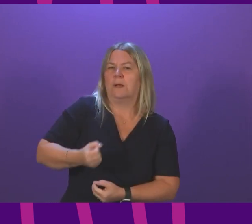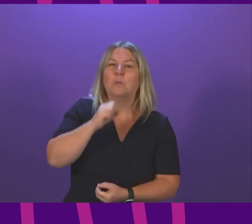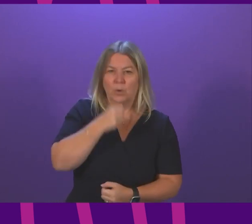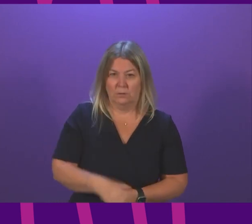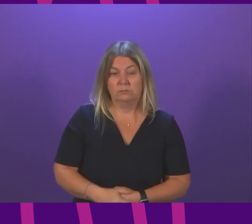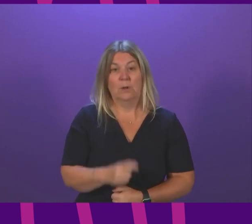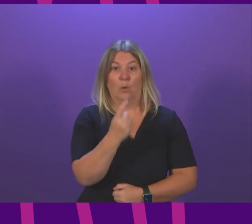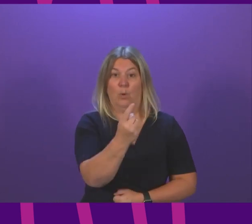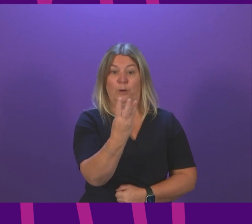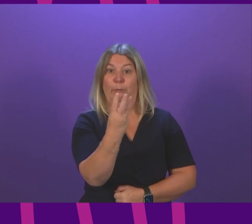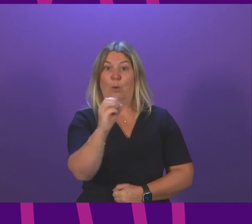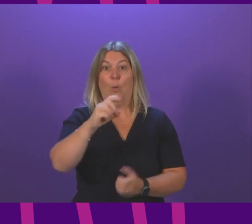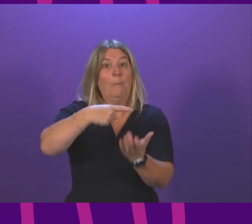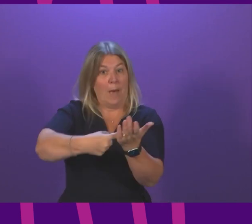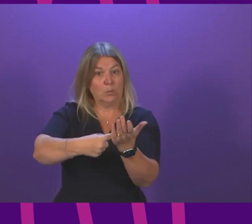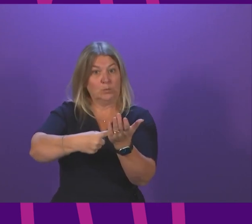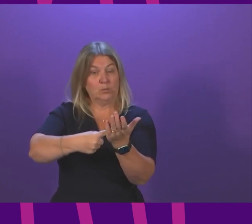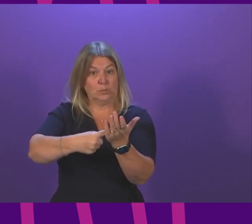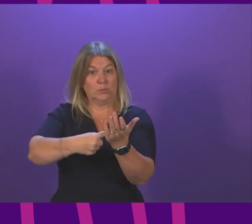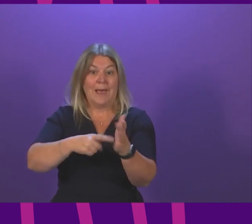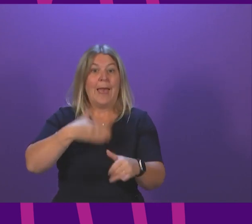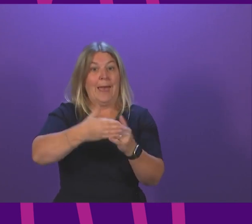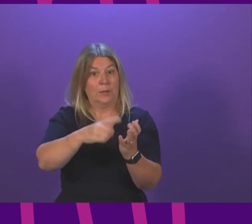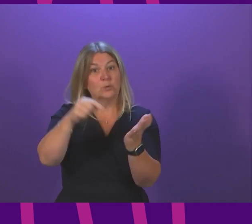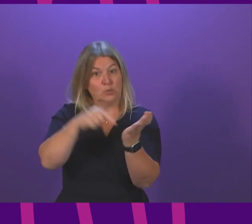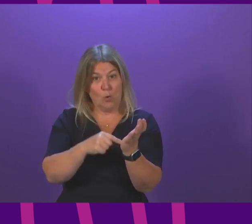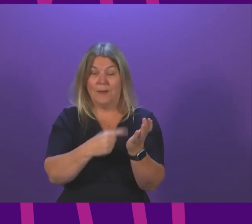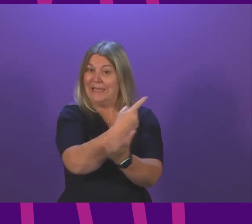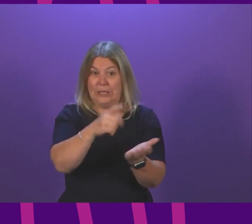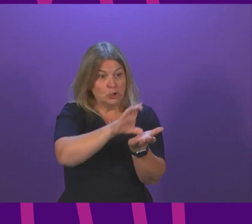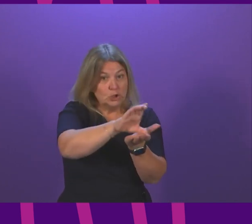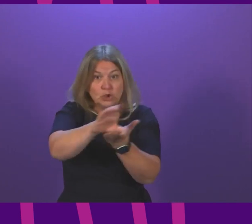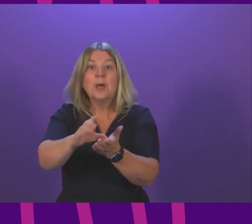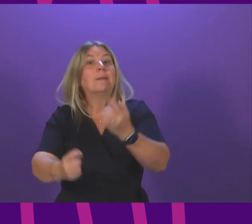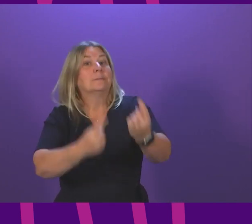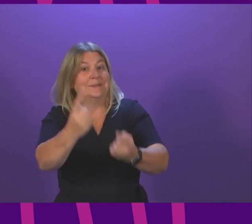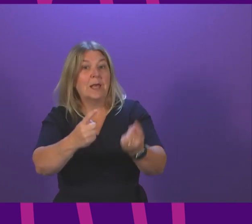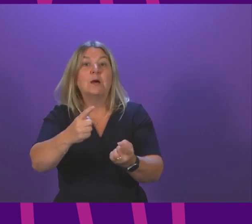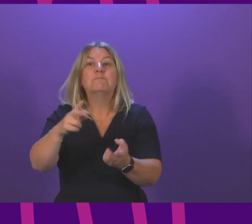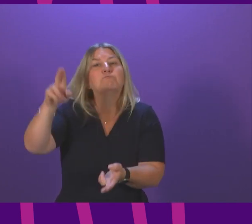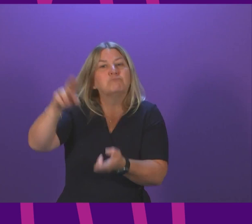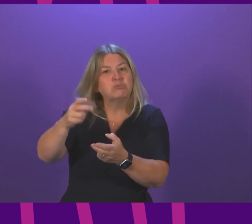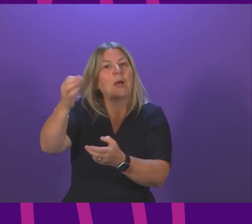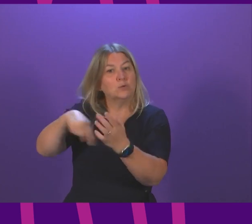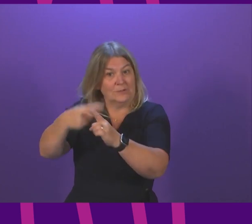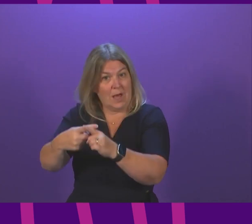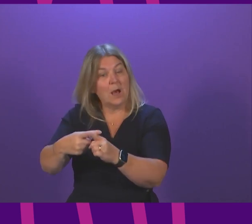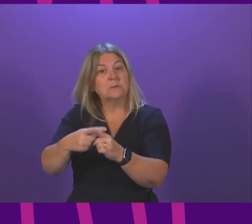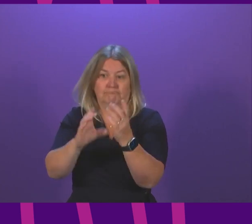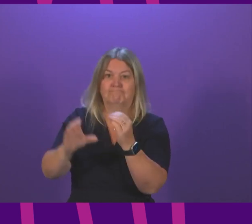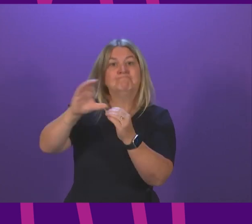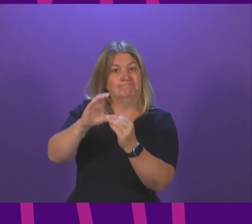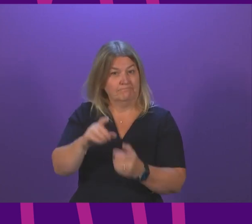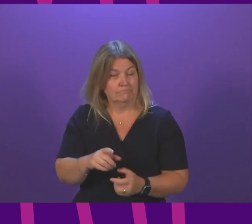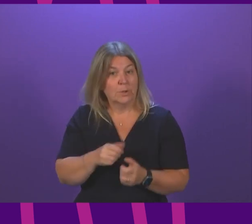support payment by the end of October that will go to every household who did receive council tax reduction supporting